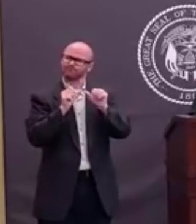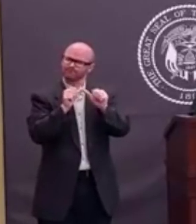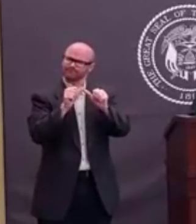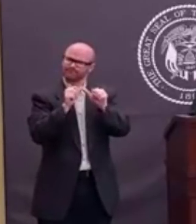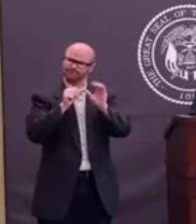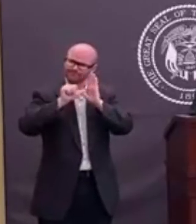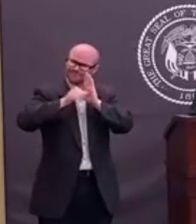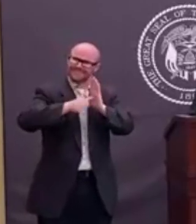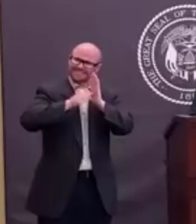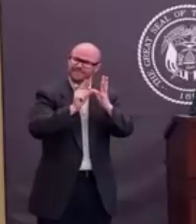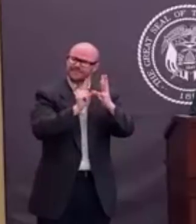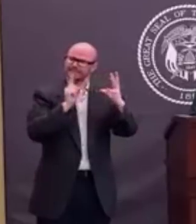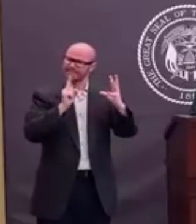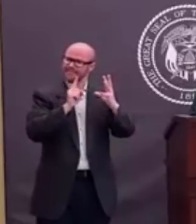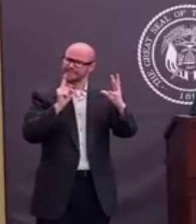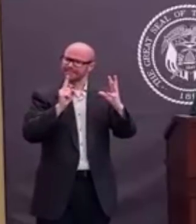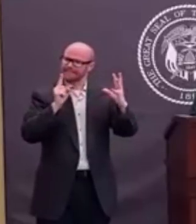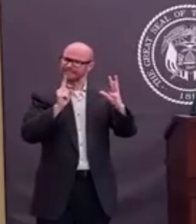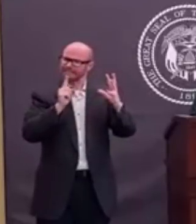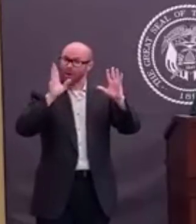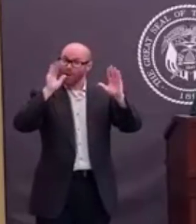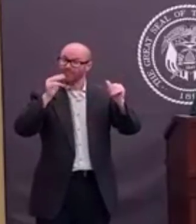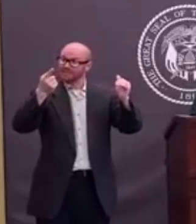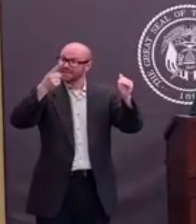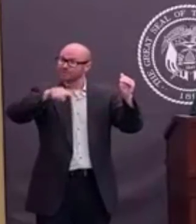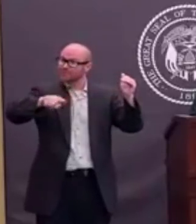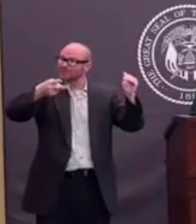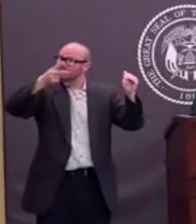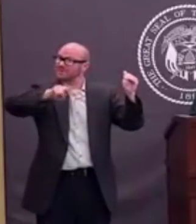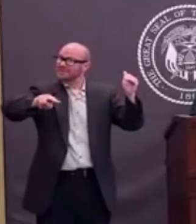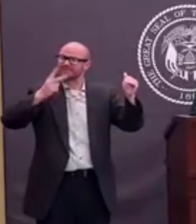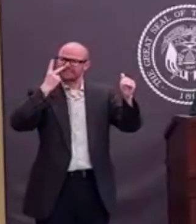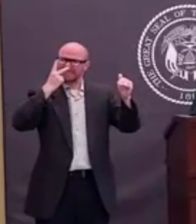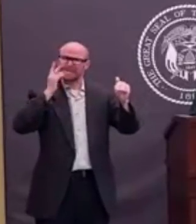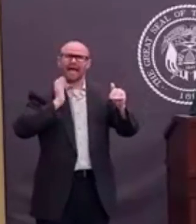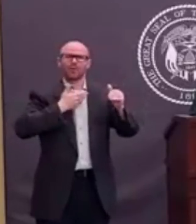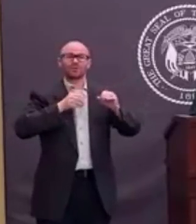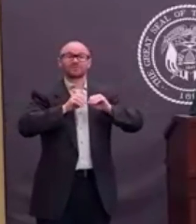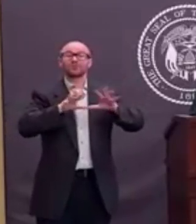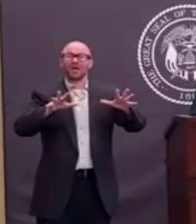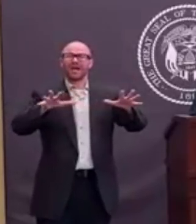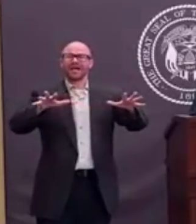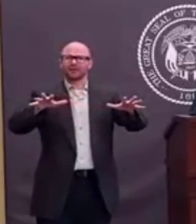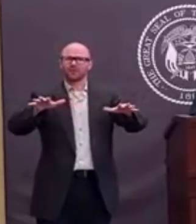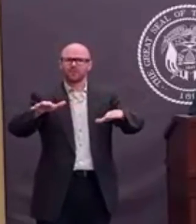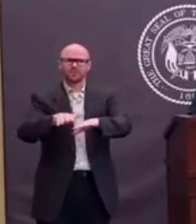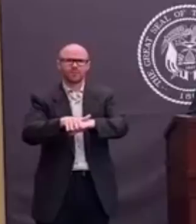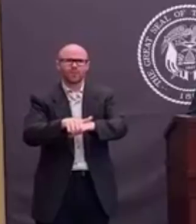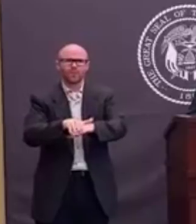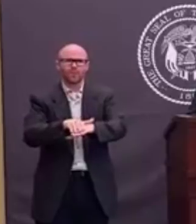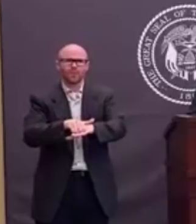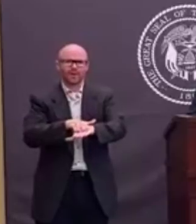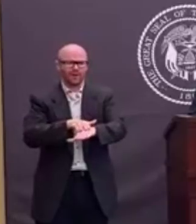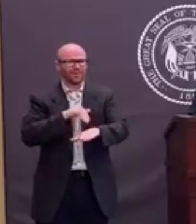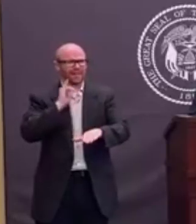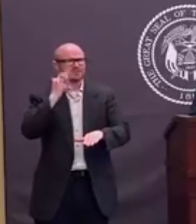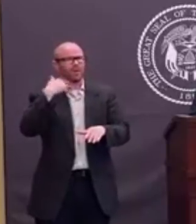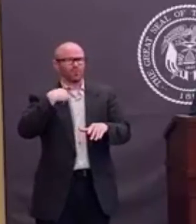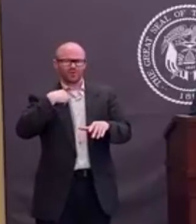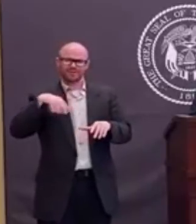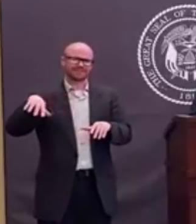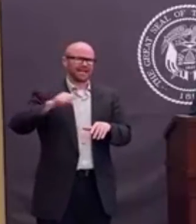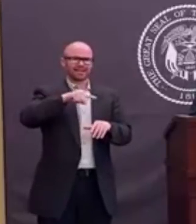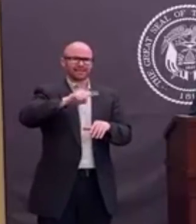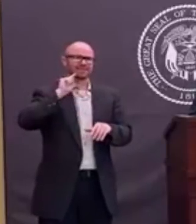hopefully in a couple of weeks, we'll find out that our efforts are really working to slow down the spread of the coronavirus. So that's why we're taking this